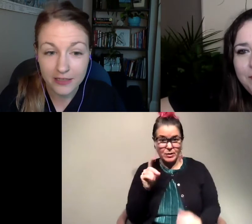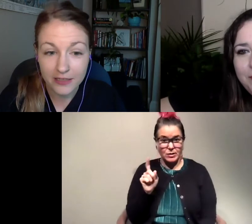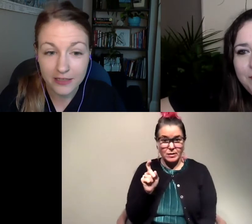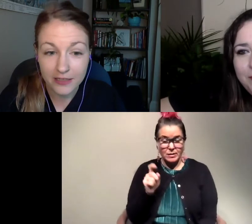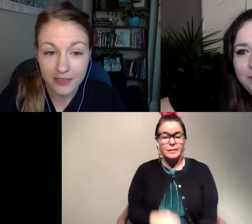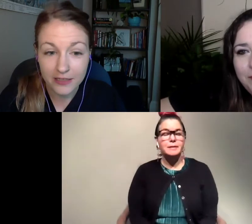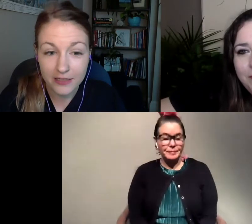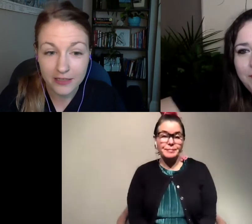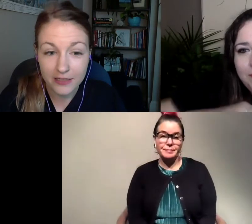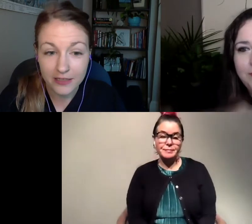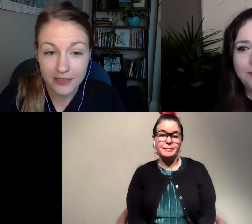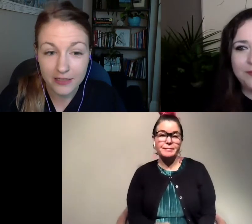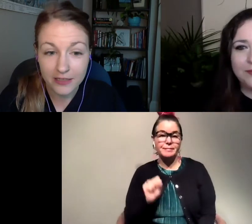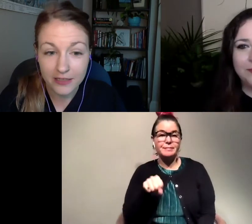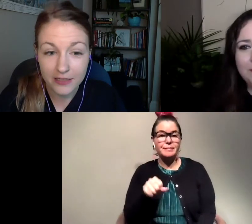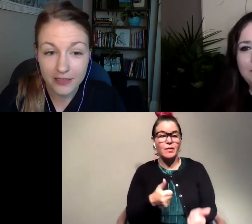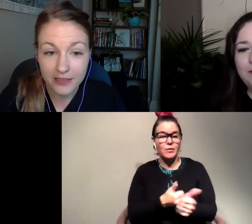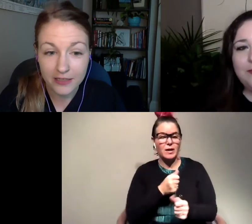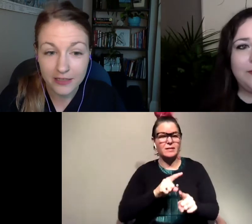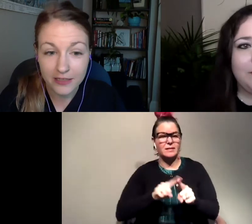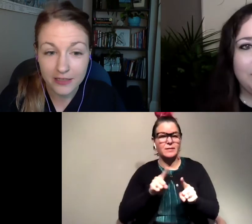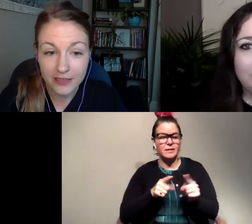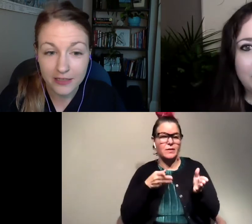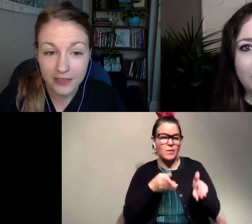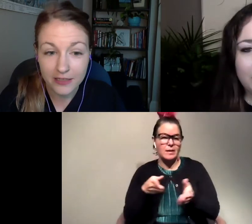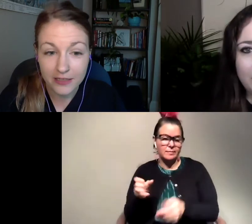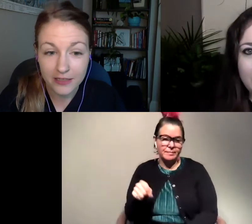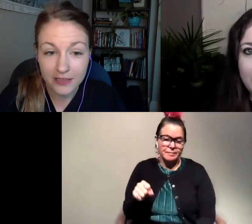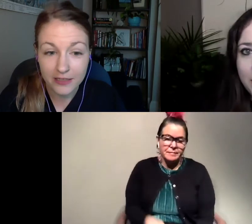they're a threat in quite a few different ways.